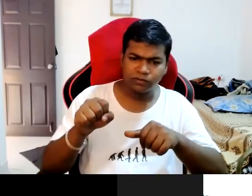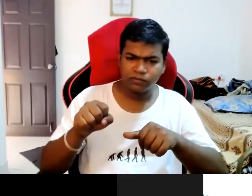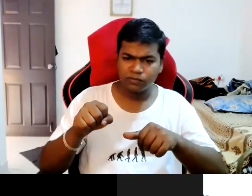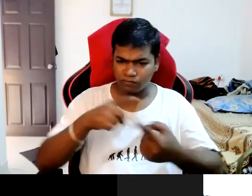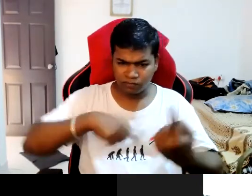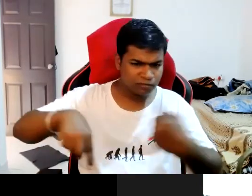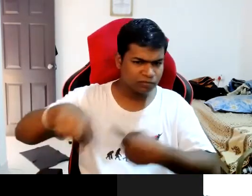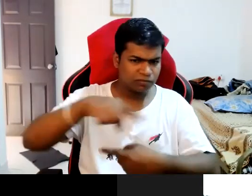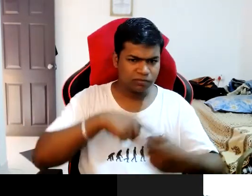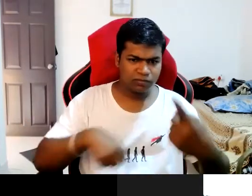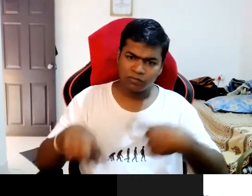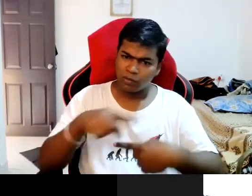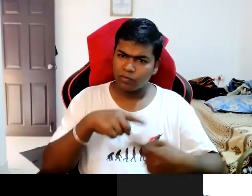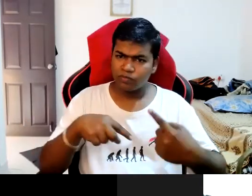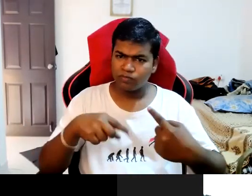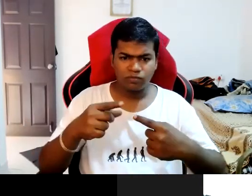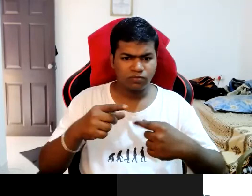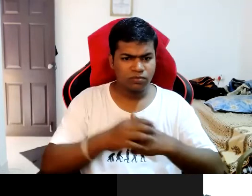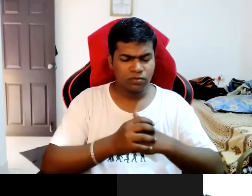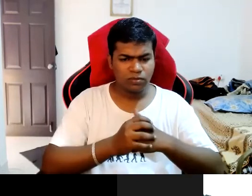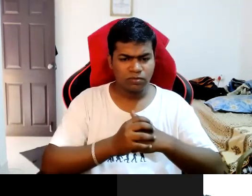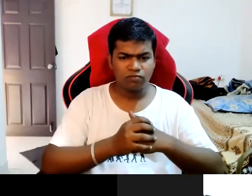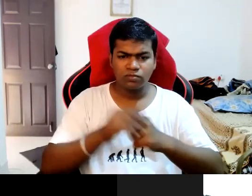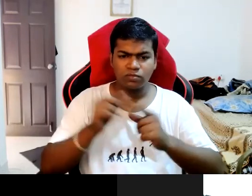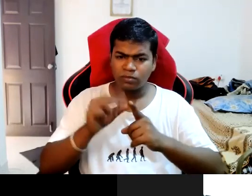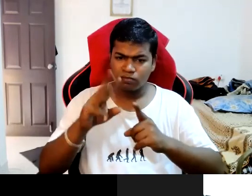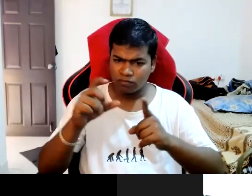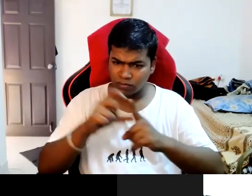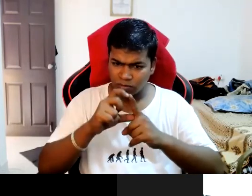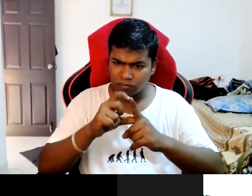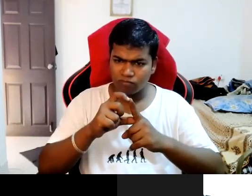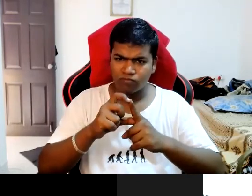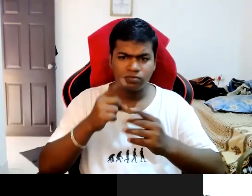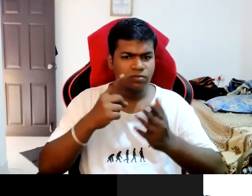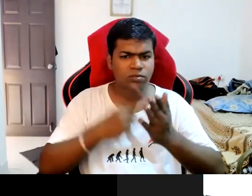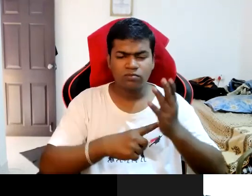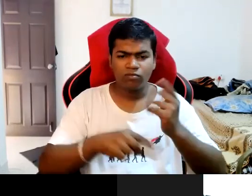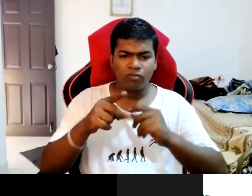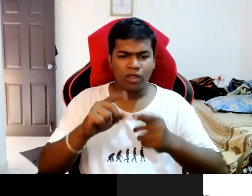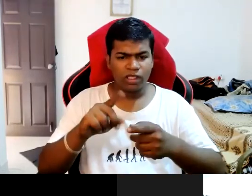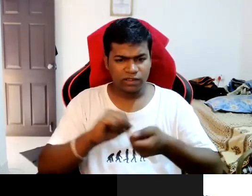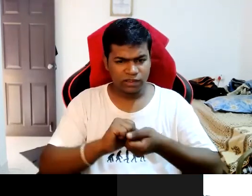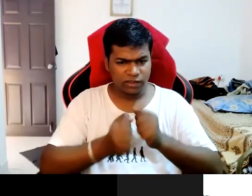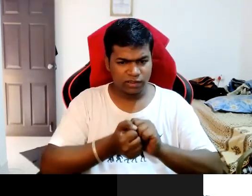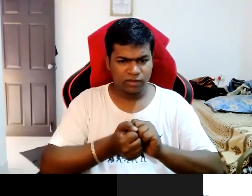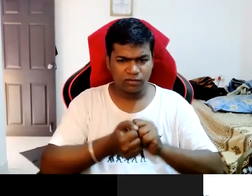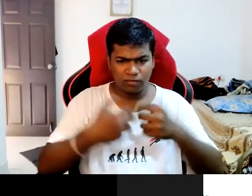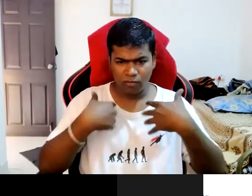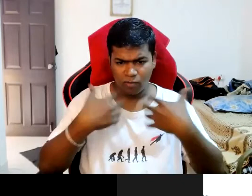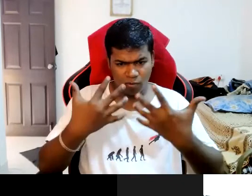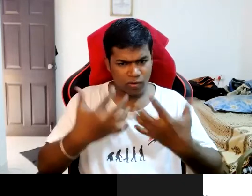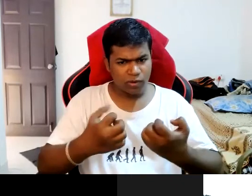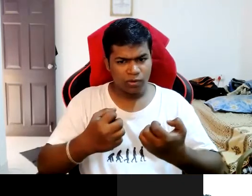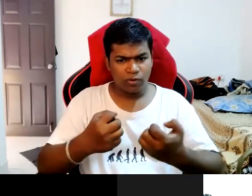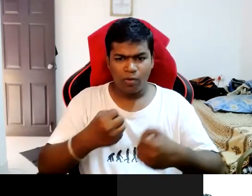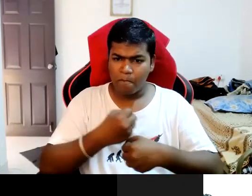in that case for for persons with disability? What what kind of changes that we need to make so that